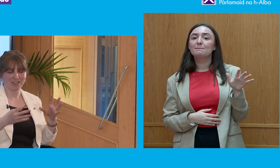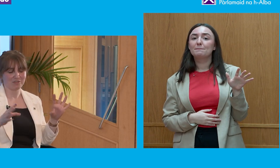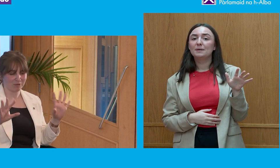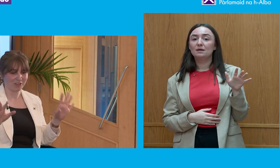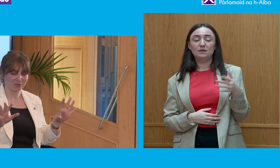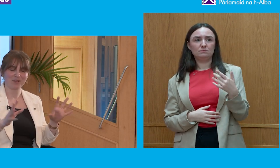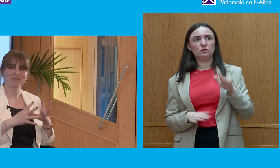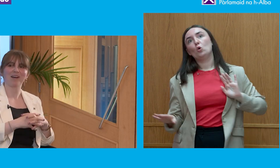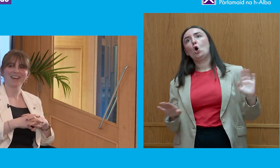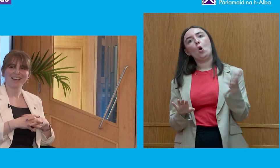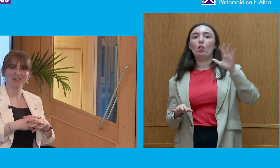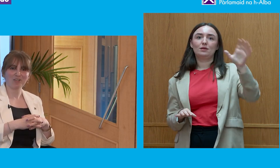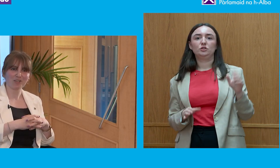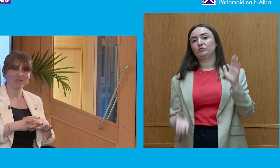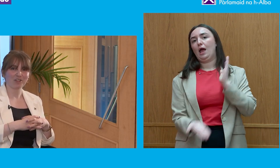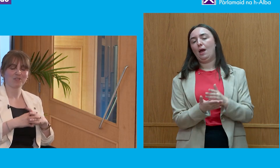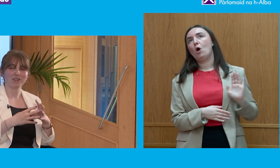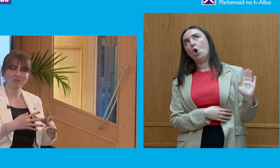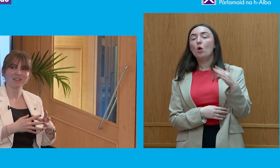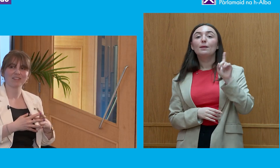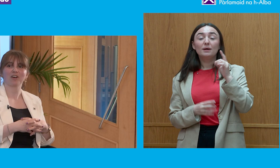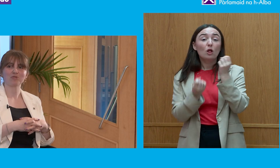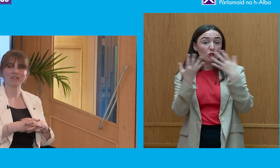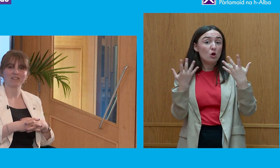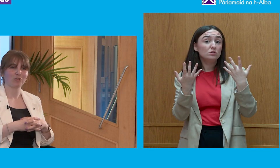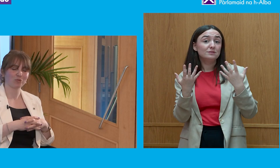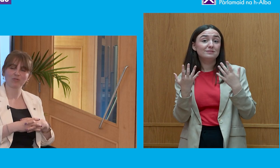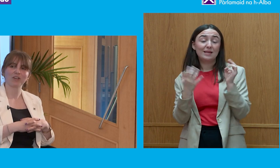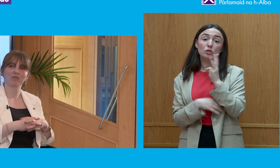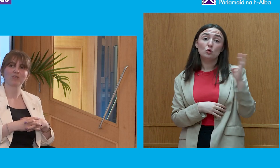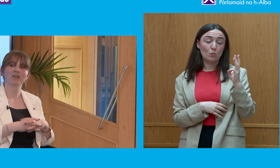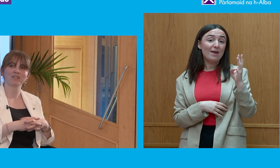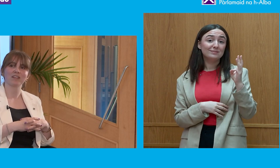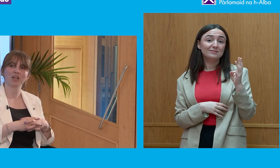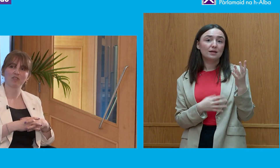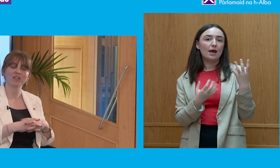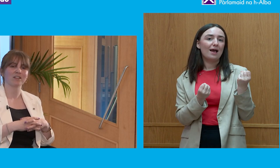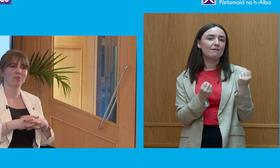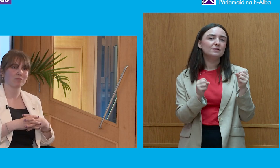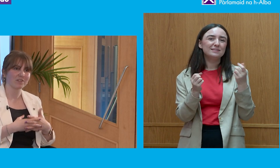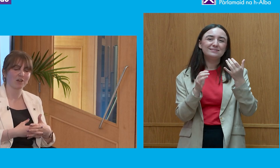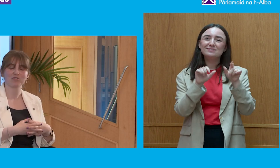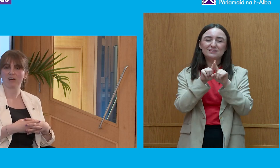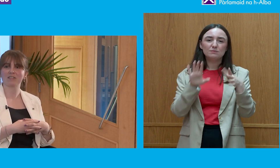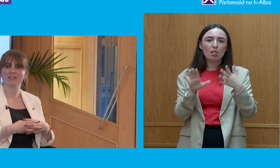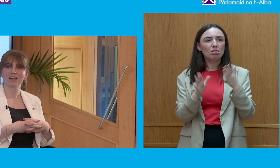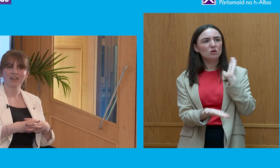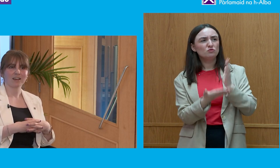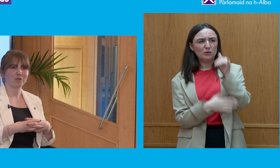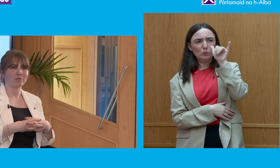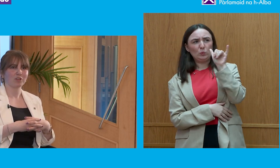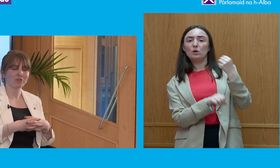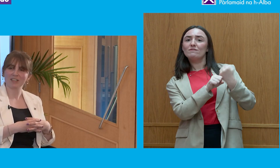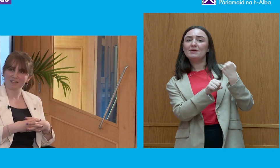not every country in world, I don't know this, but lots of countries, especially Western countries, they all struggle with trust in their government and their established parties.